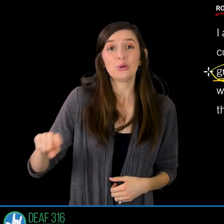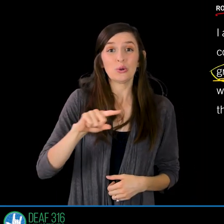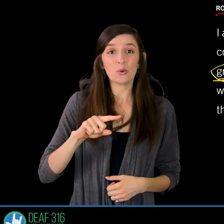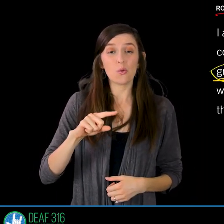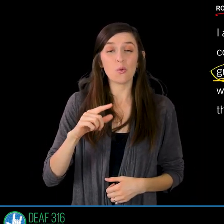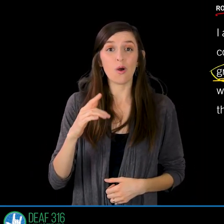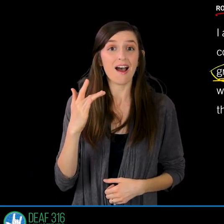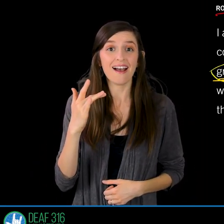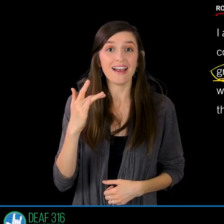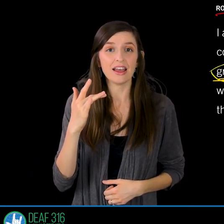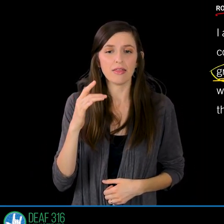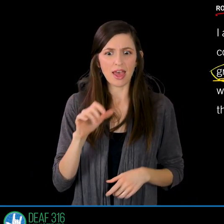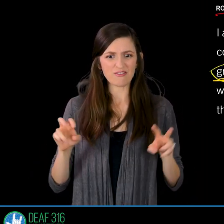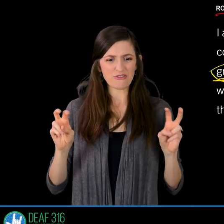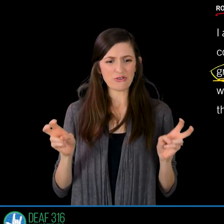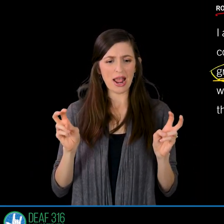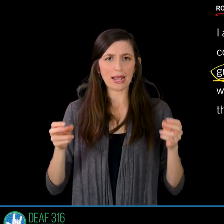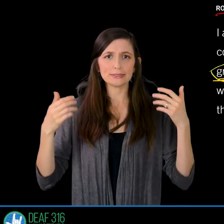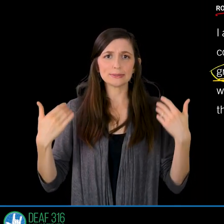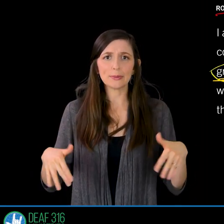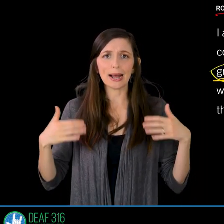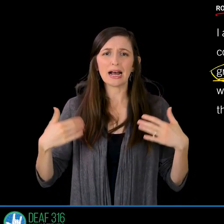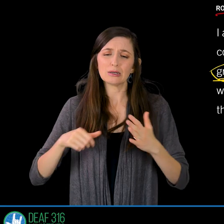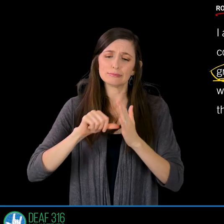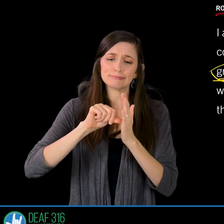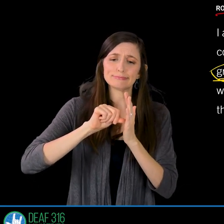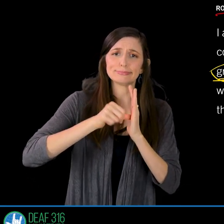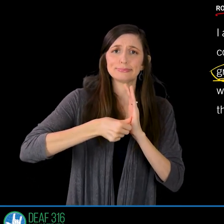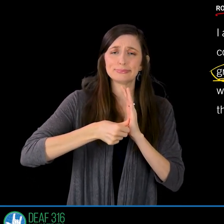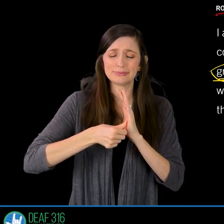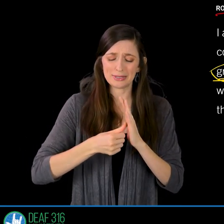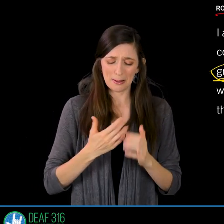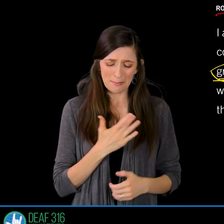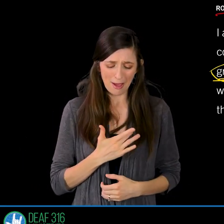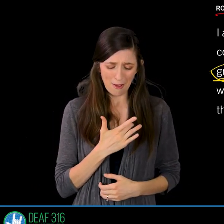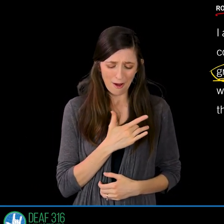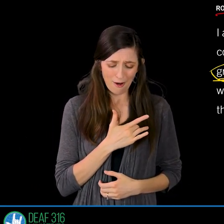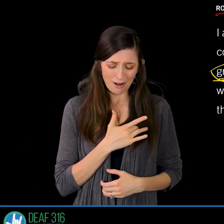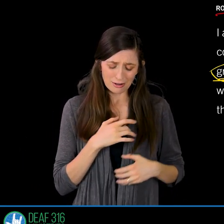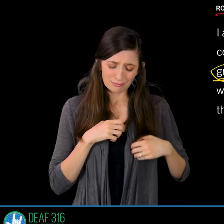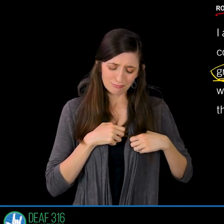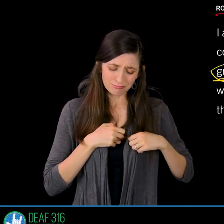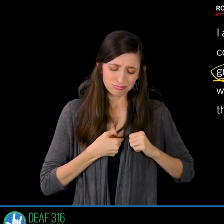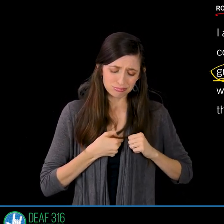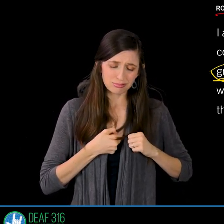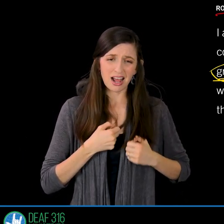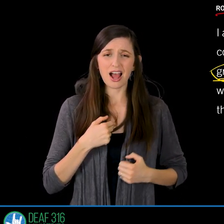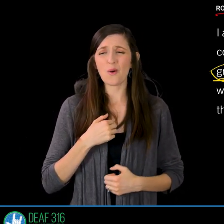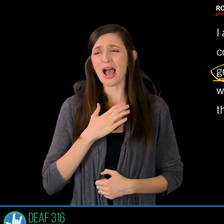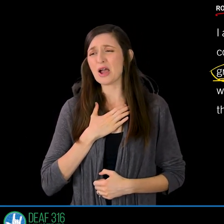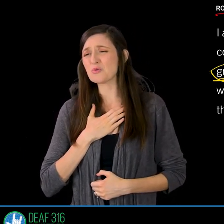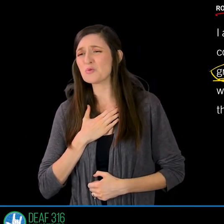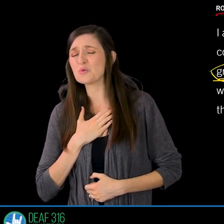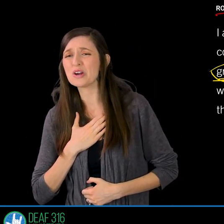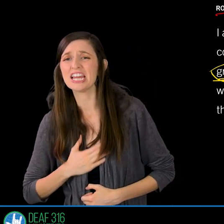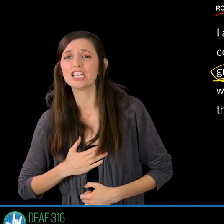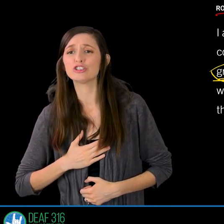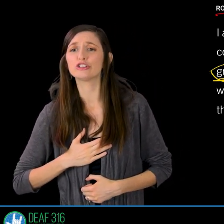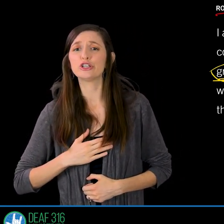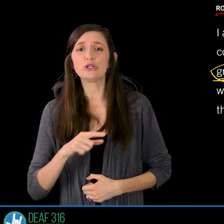small unceasing not temporary anguish in my heart for I could wish that I myself were accursed and cut off from Christ for the